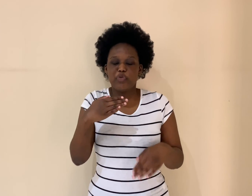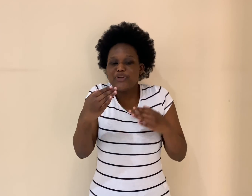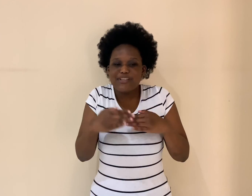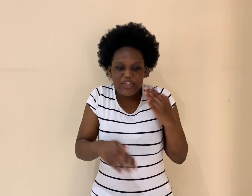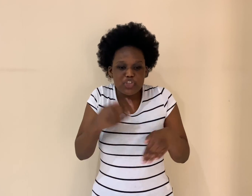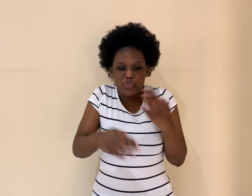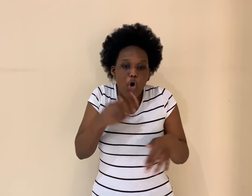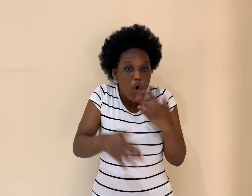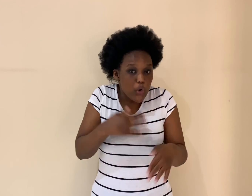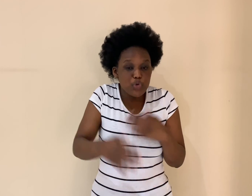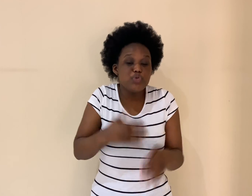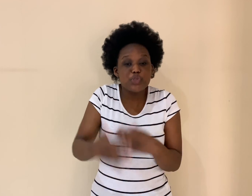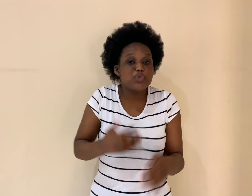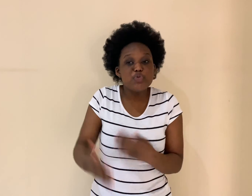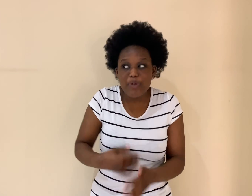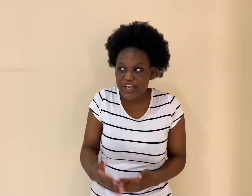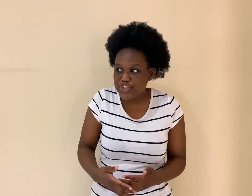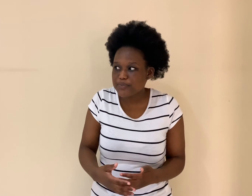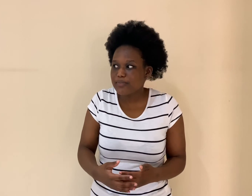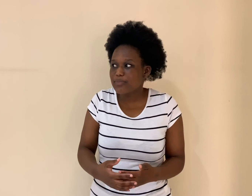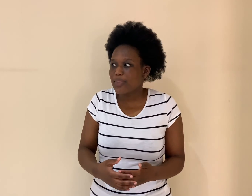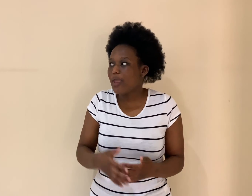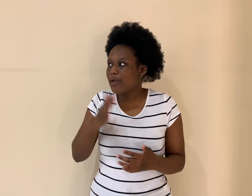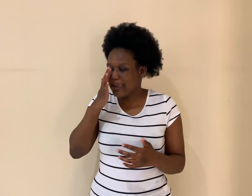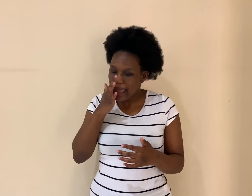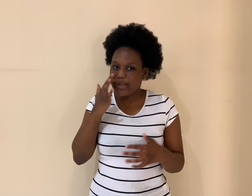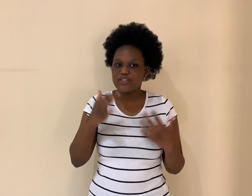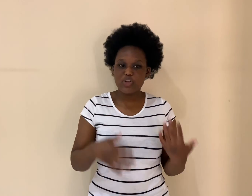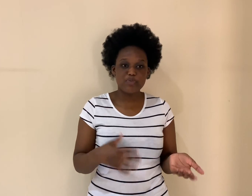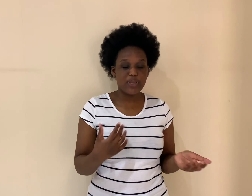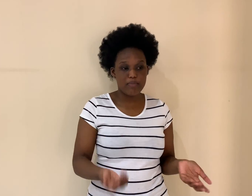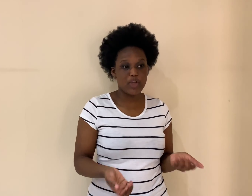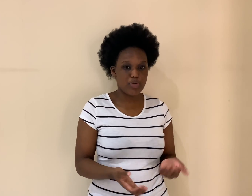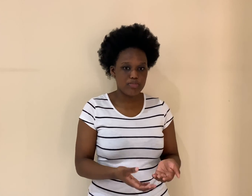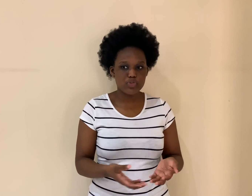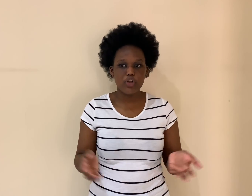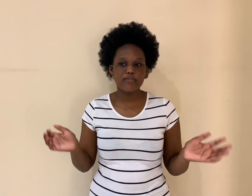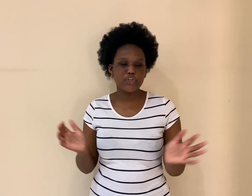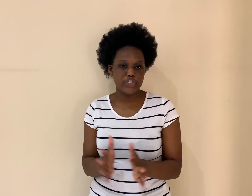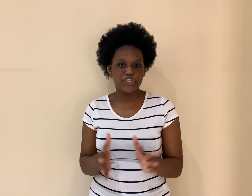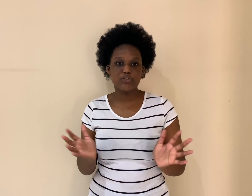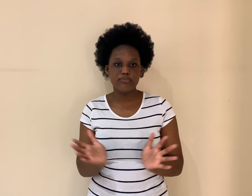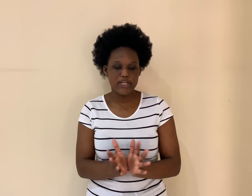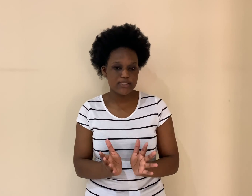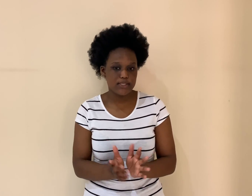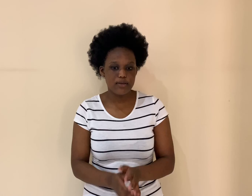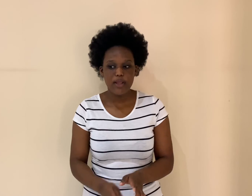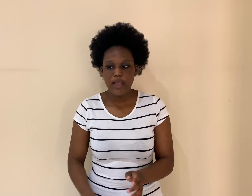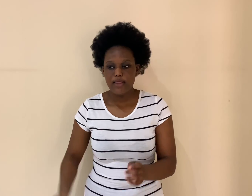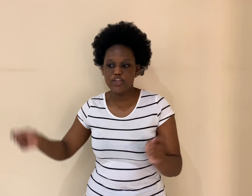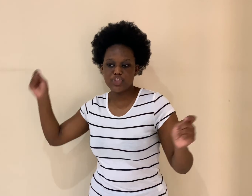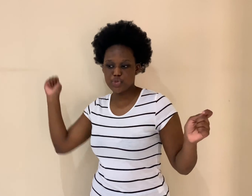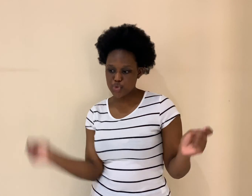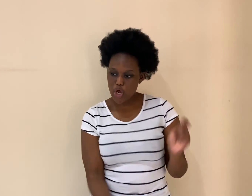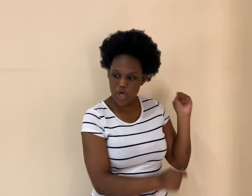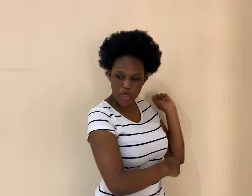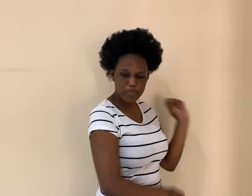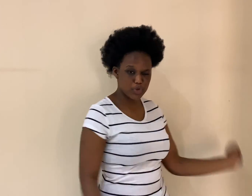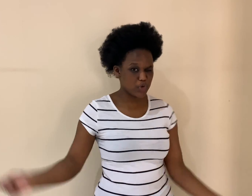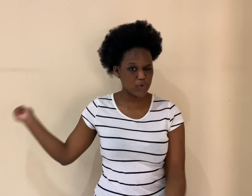when something is used too much, yeah, it starts becoming a problem. a lot of traditional medicine, they just chop, you know,